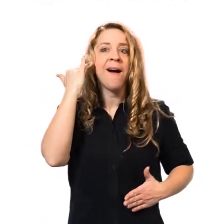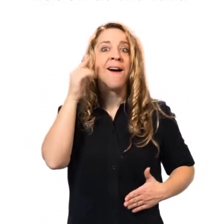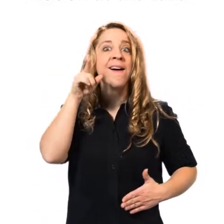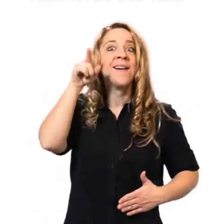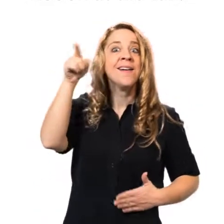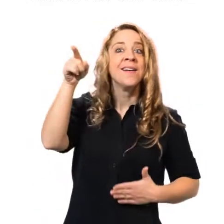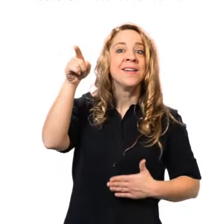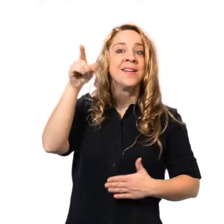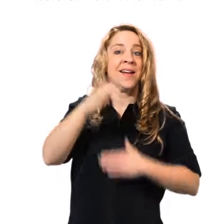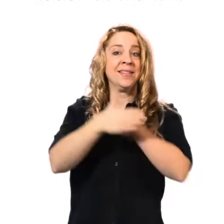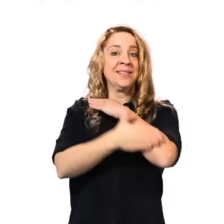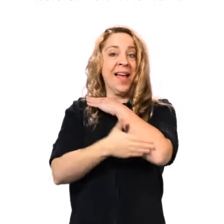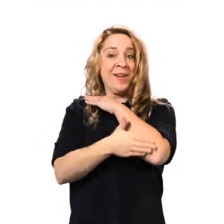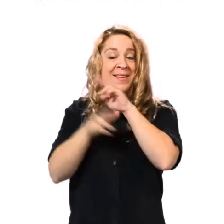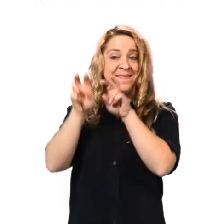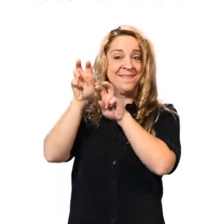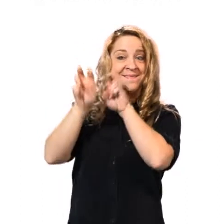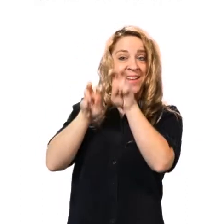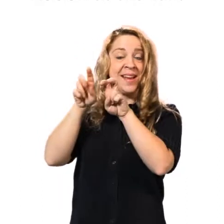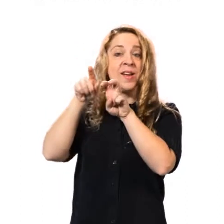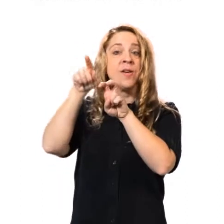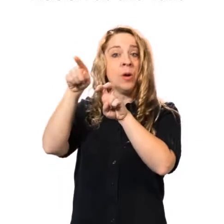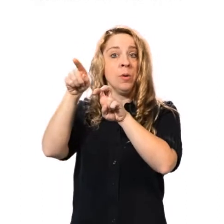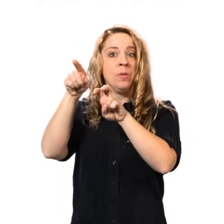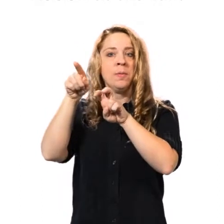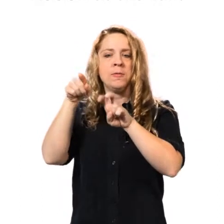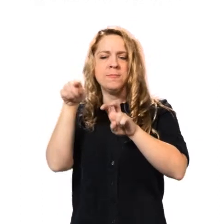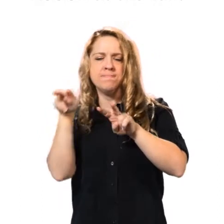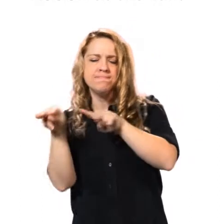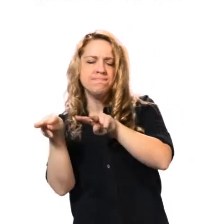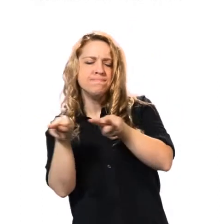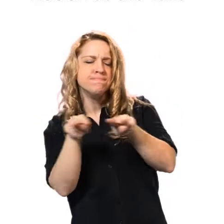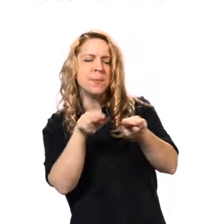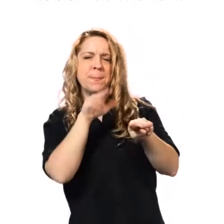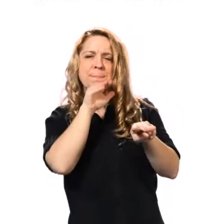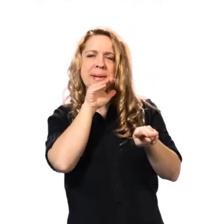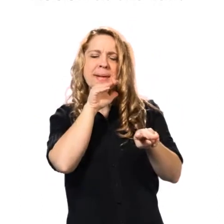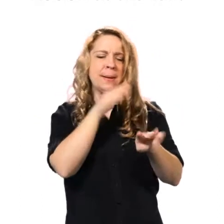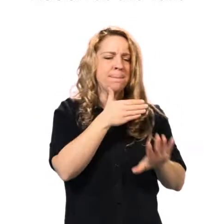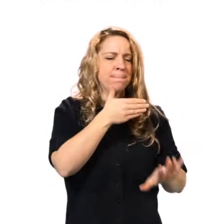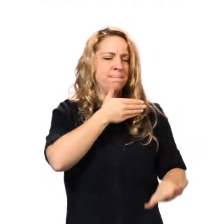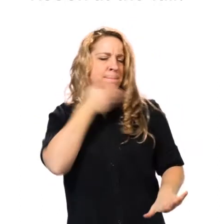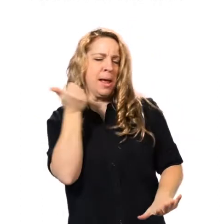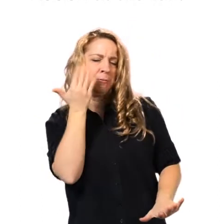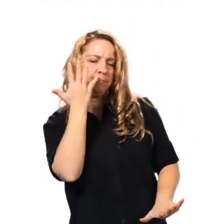He would need to look his best if he was going to win the blue ribbon at the fair.